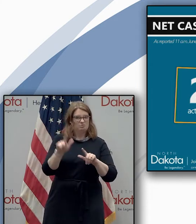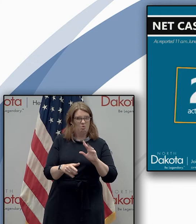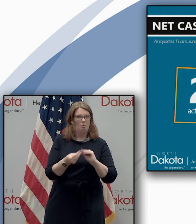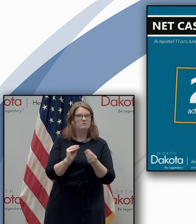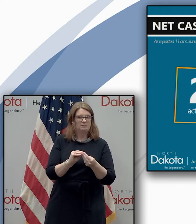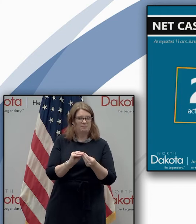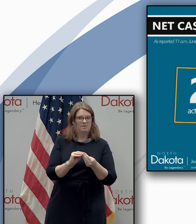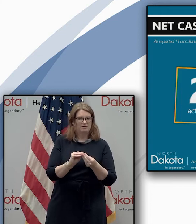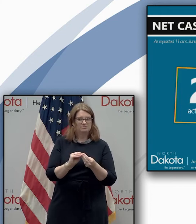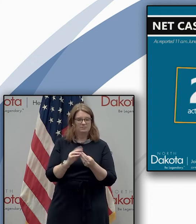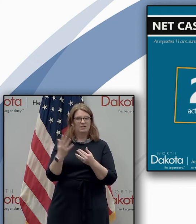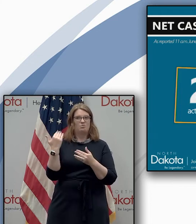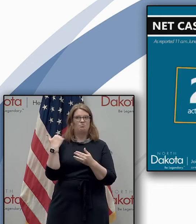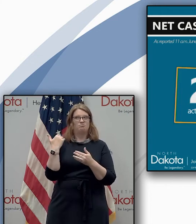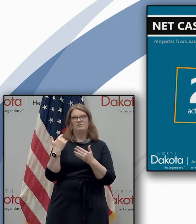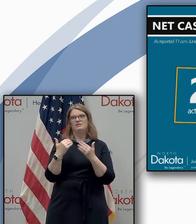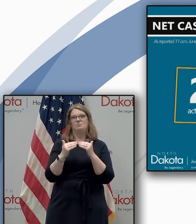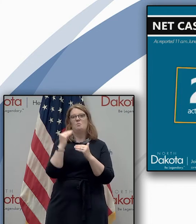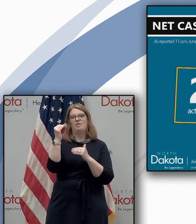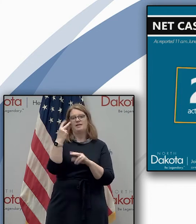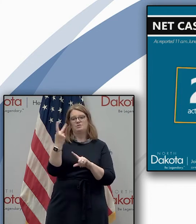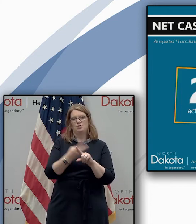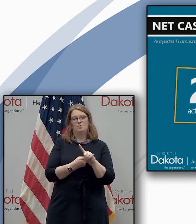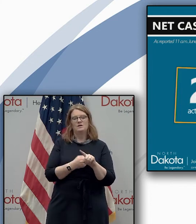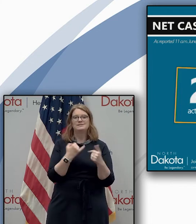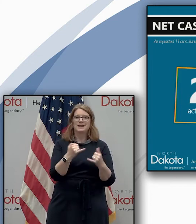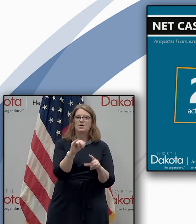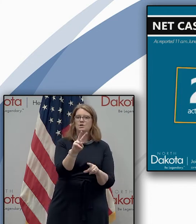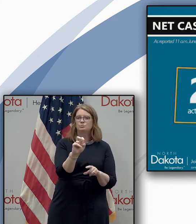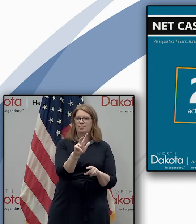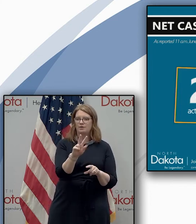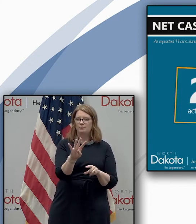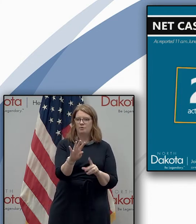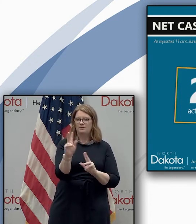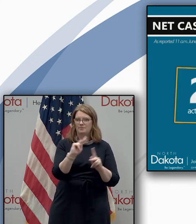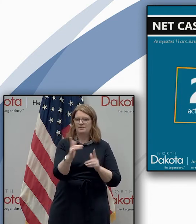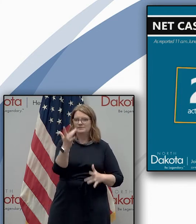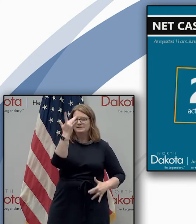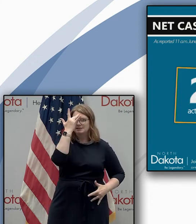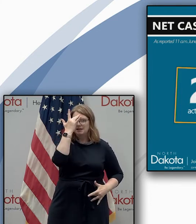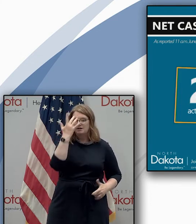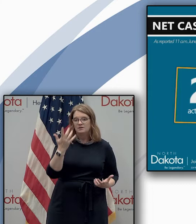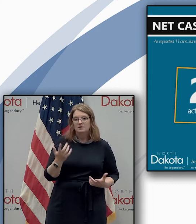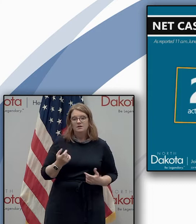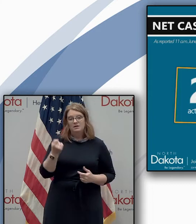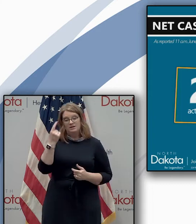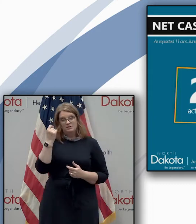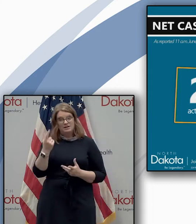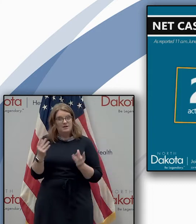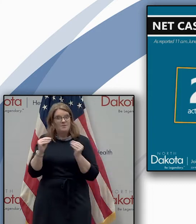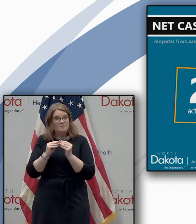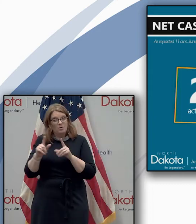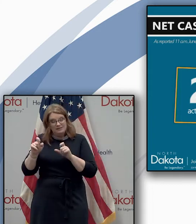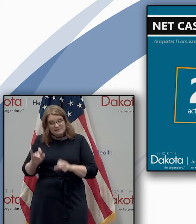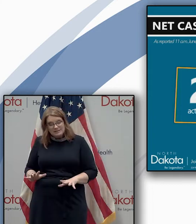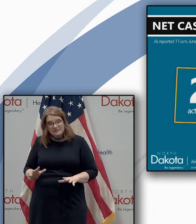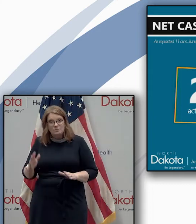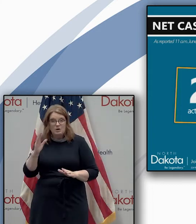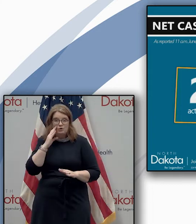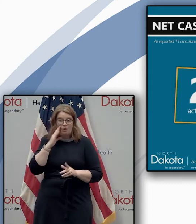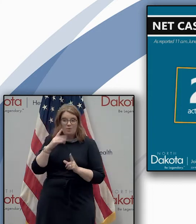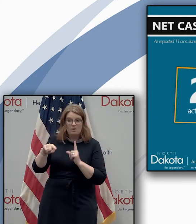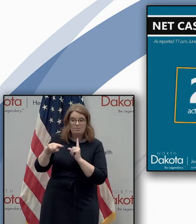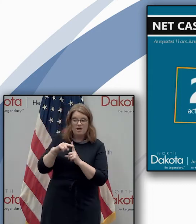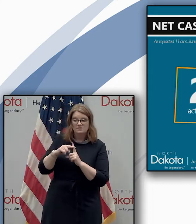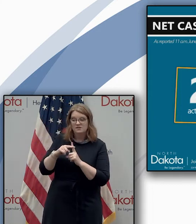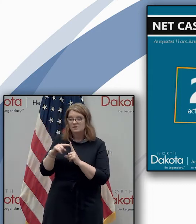for over two months and when we have fewer number of active cases even when with record amount of testing and then we know where those actives are because